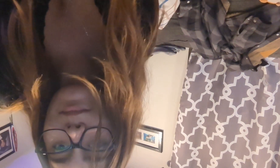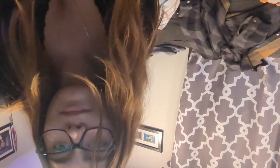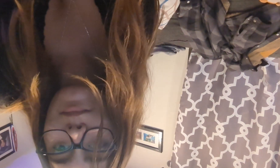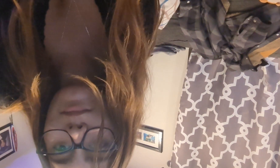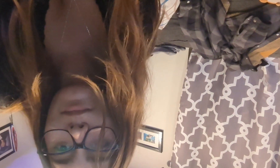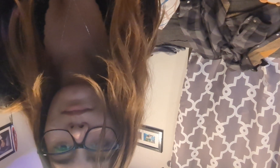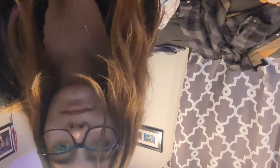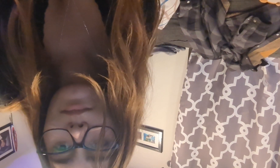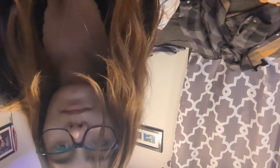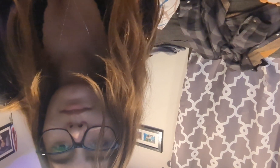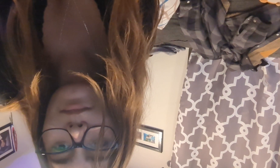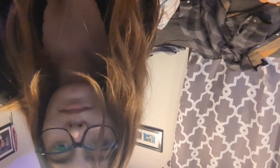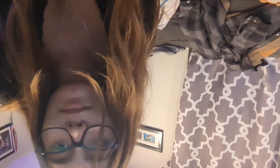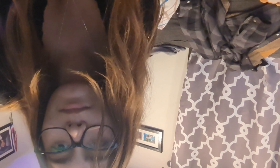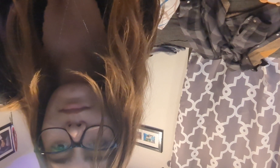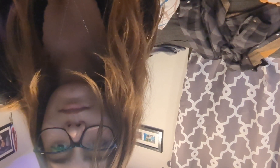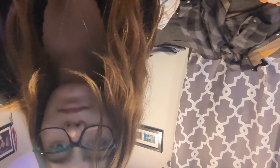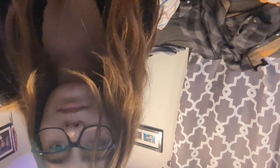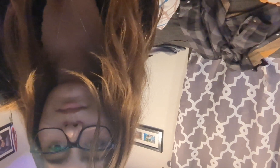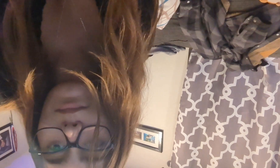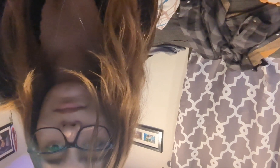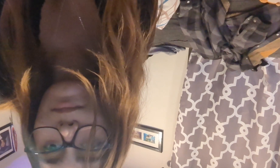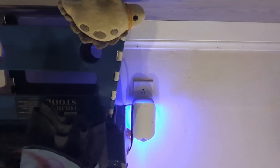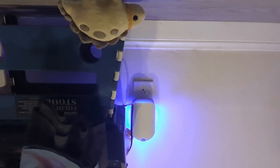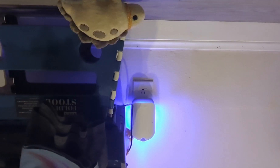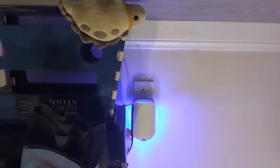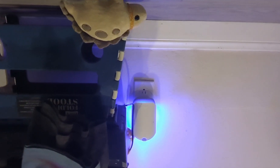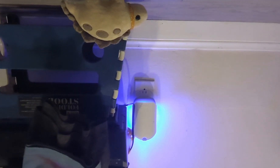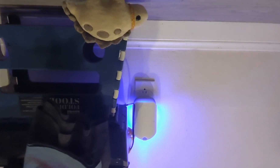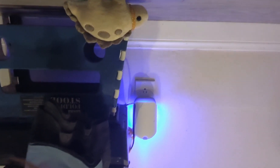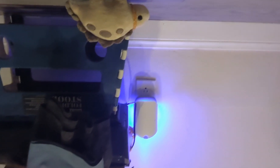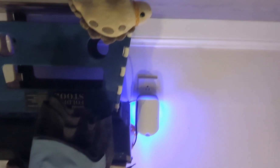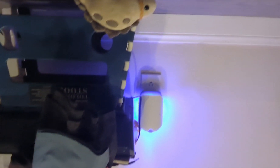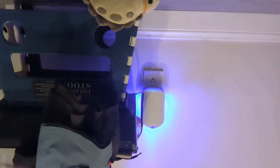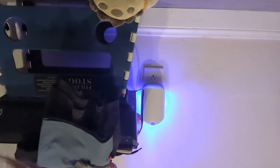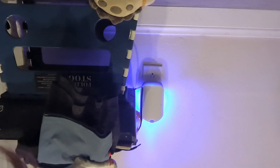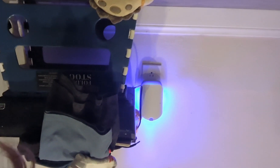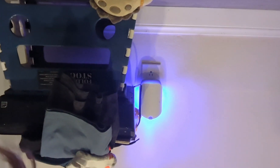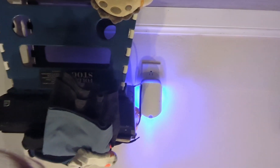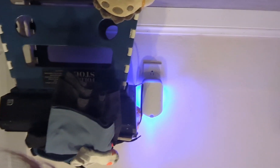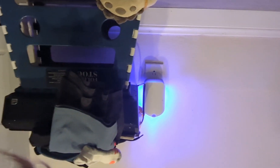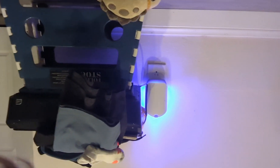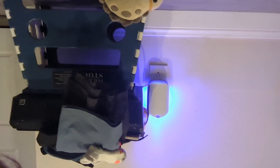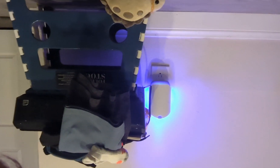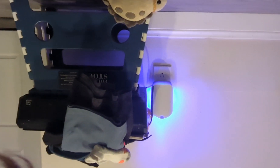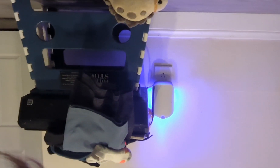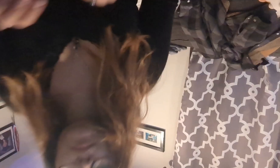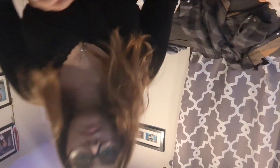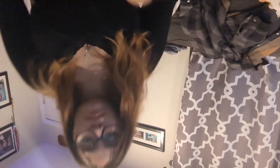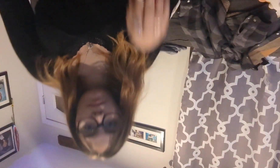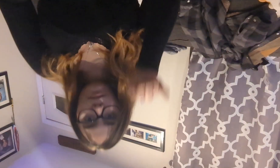you look like you're pointing at someone, It's like a mouth sex, I can't hear you. Hey Brian Reynolds. Fucker.